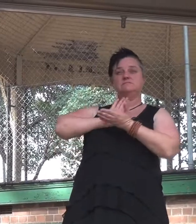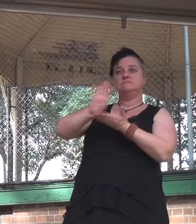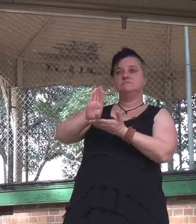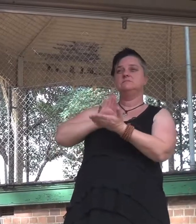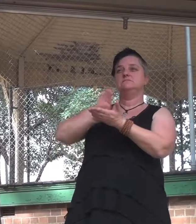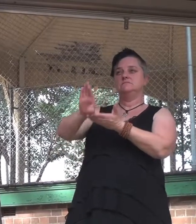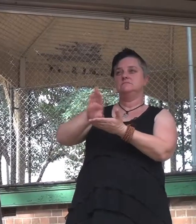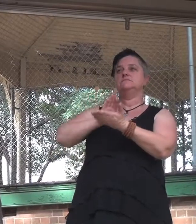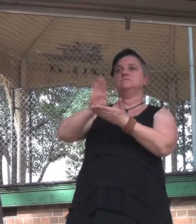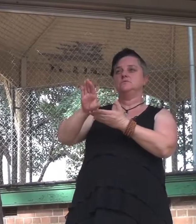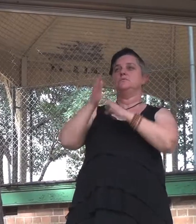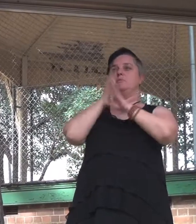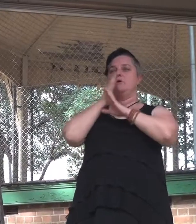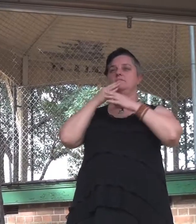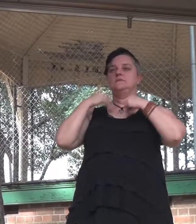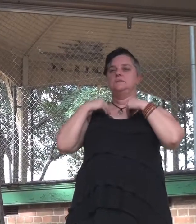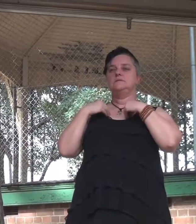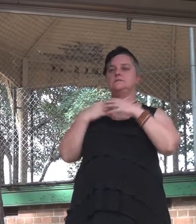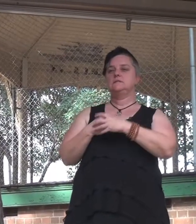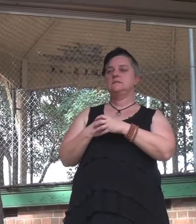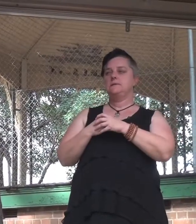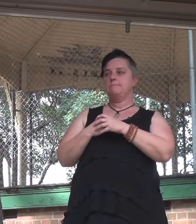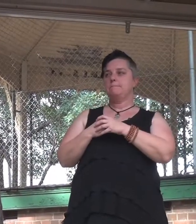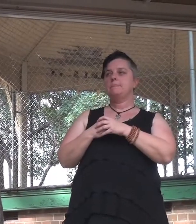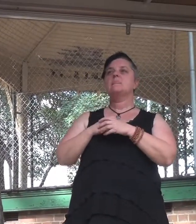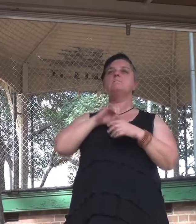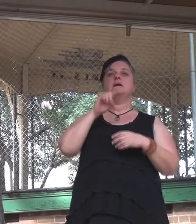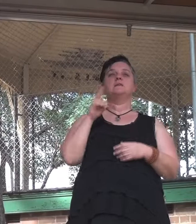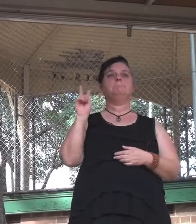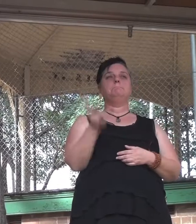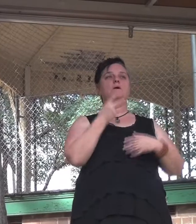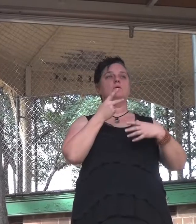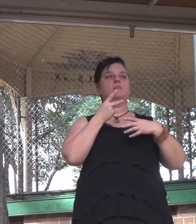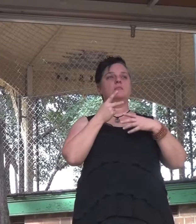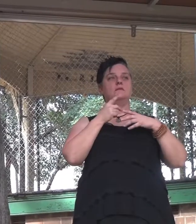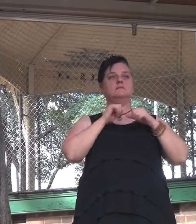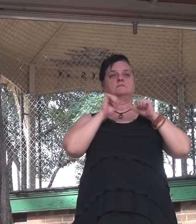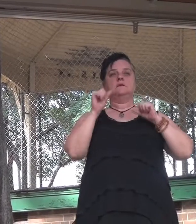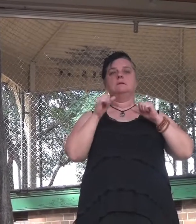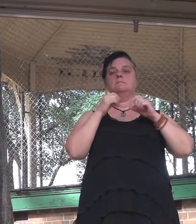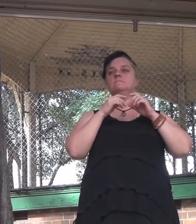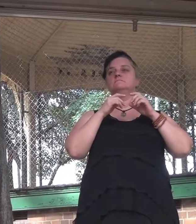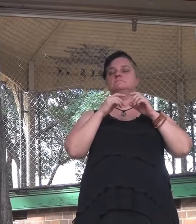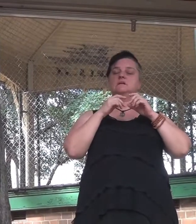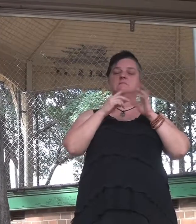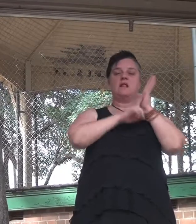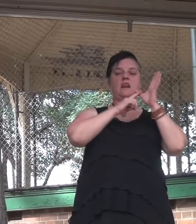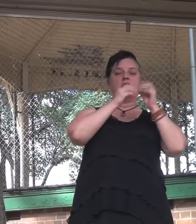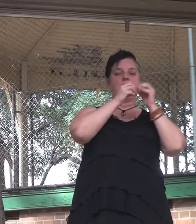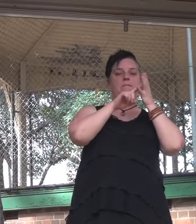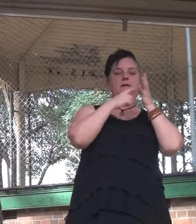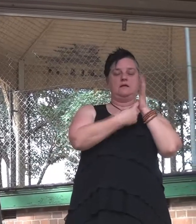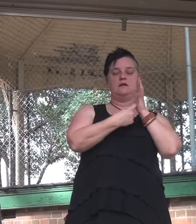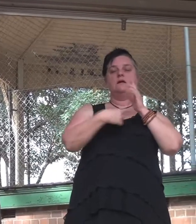which is not coming just from the Liberal Party. This is bipartisan. And that's why the idea somehow of accepting and hoping